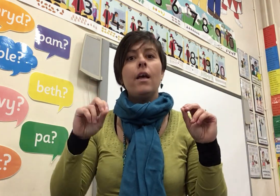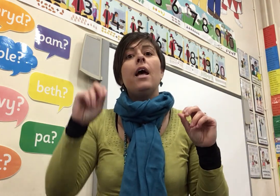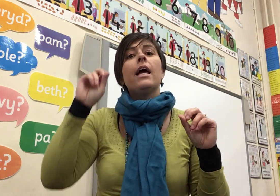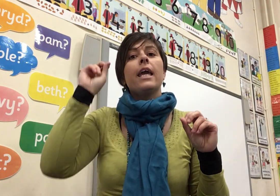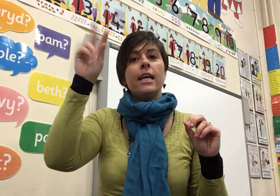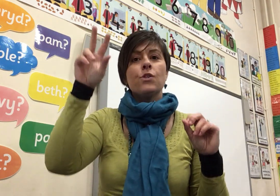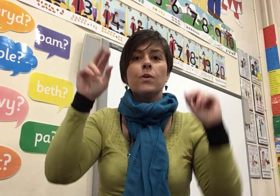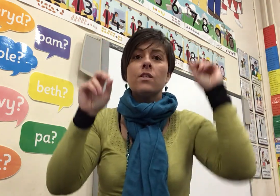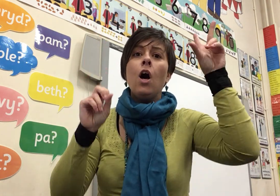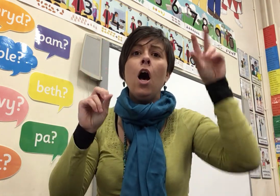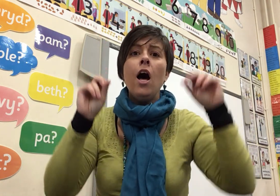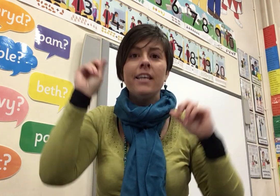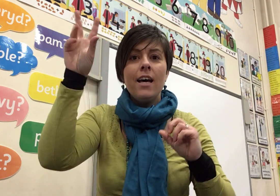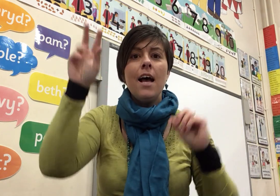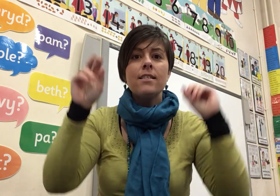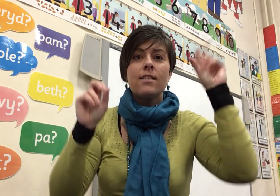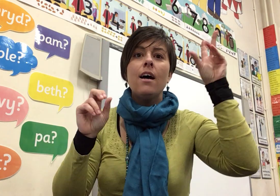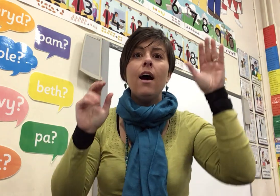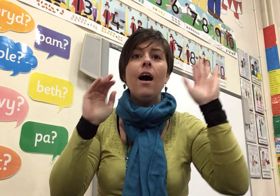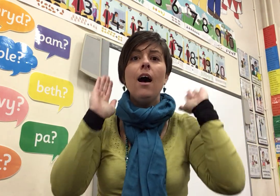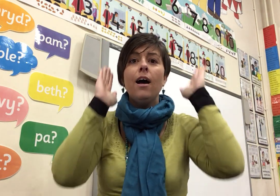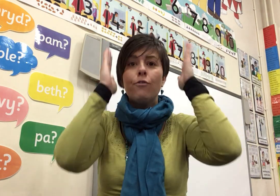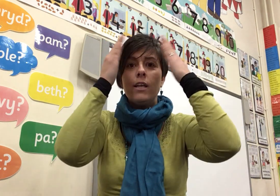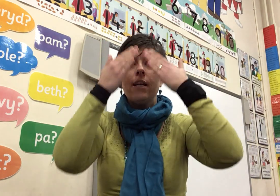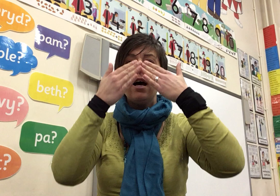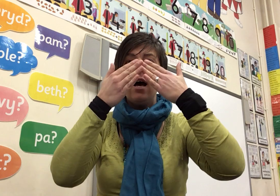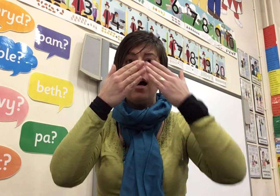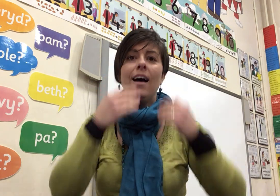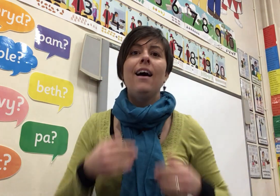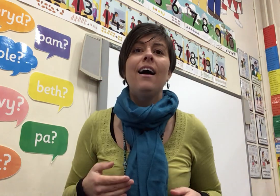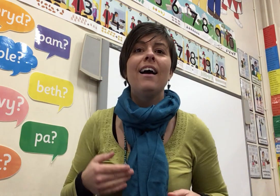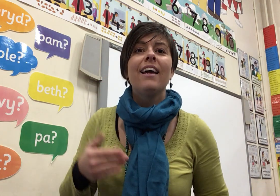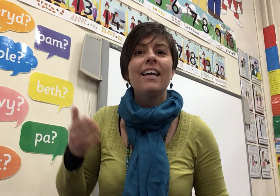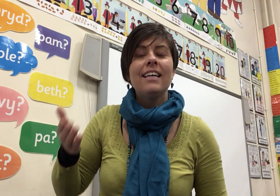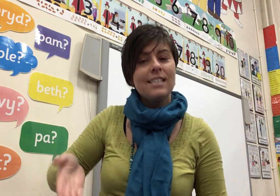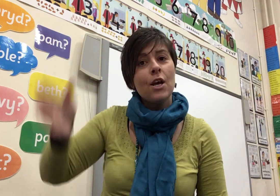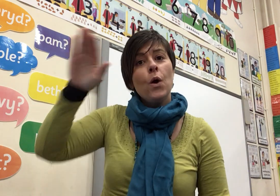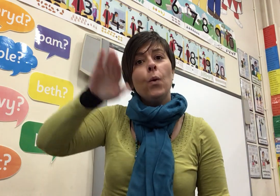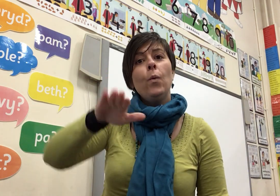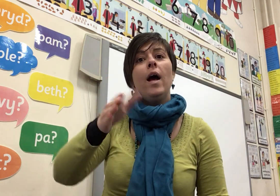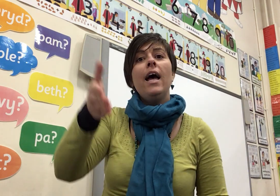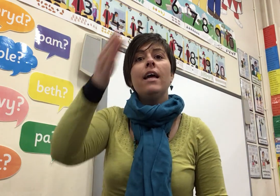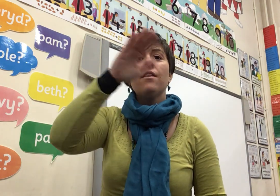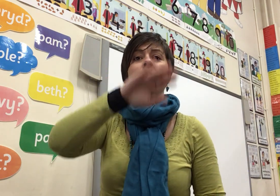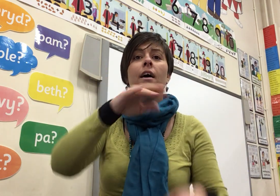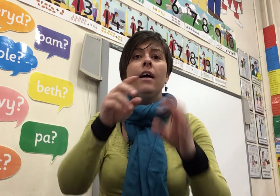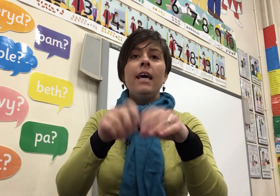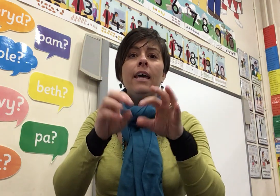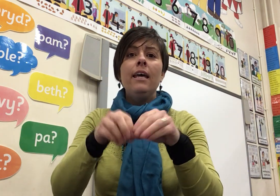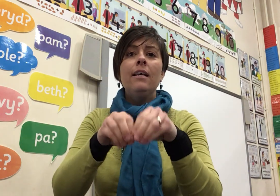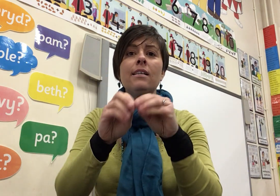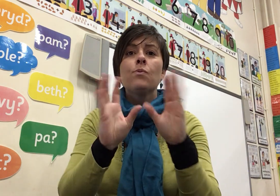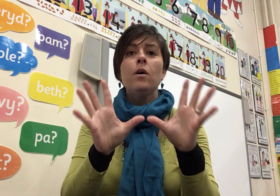It was on a starry night When the hills were